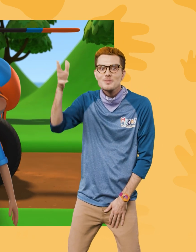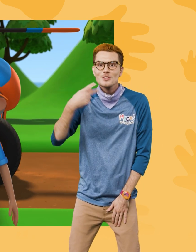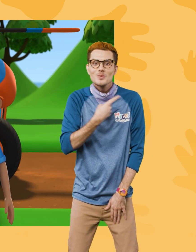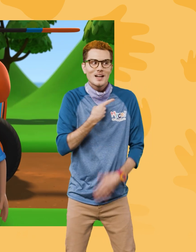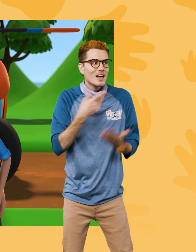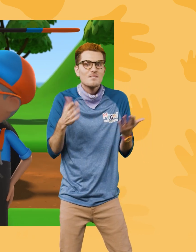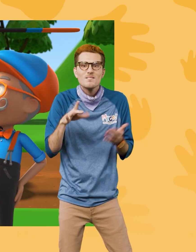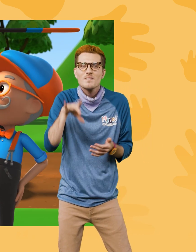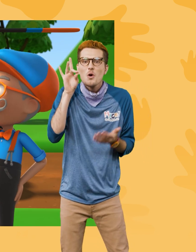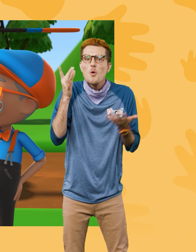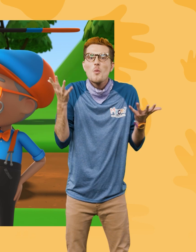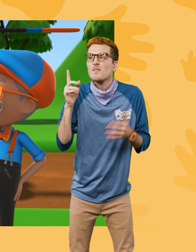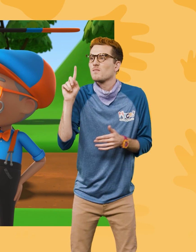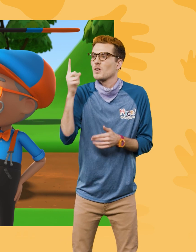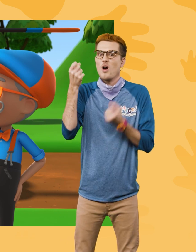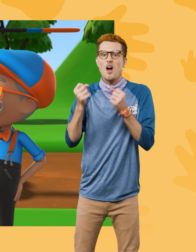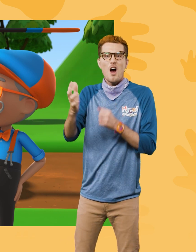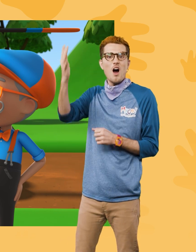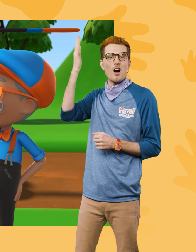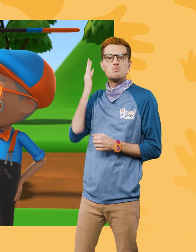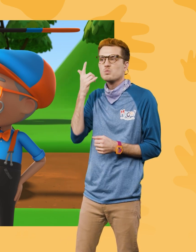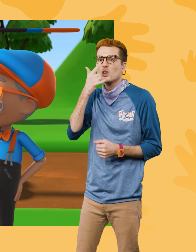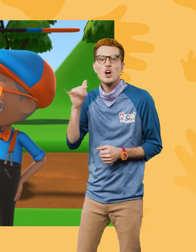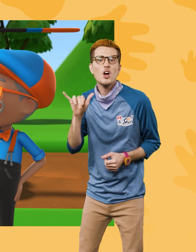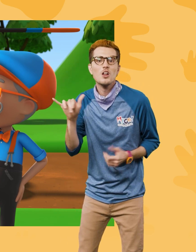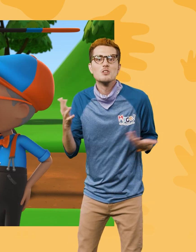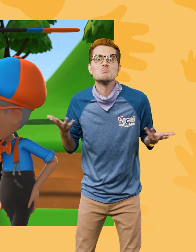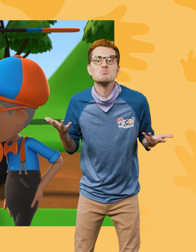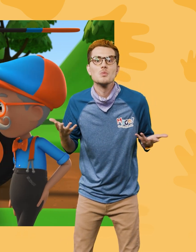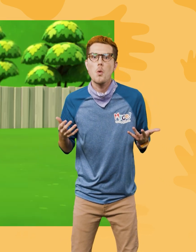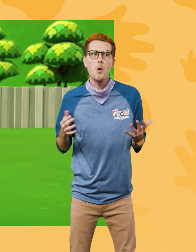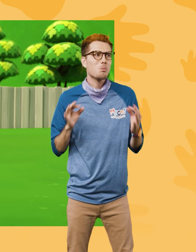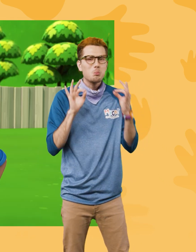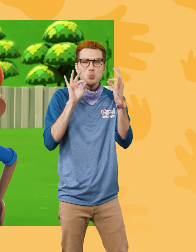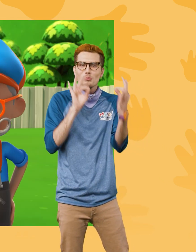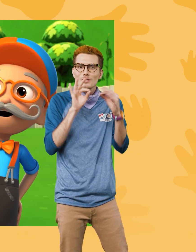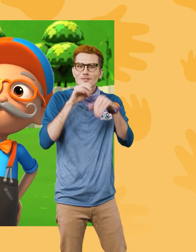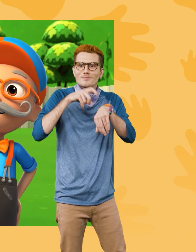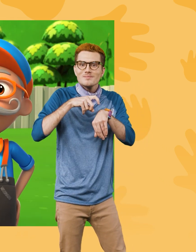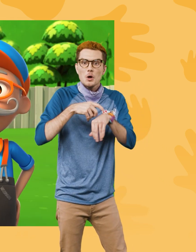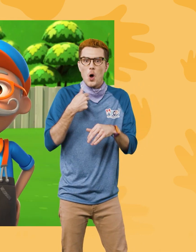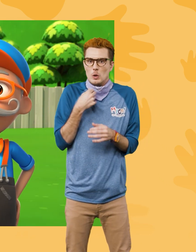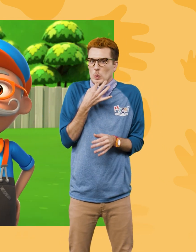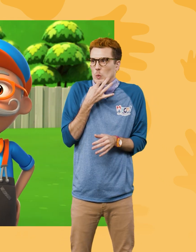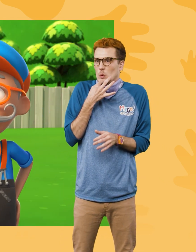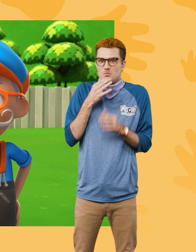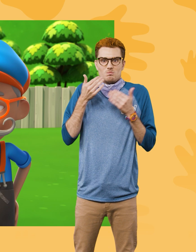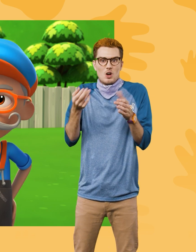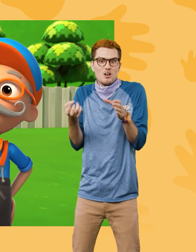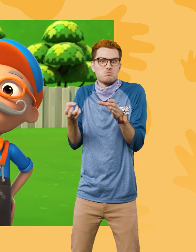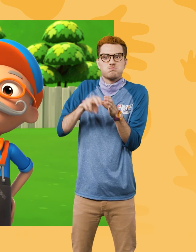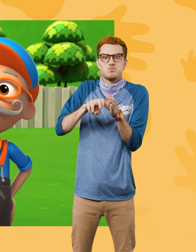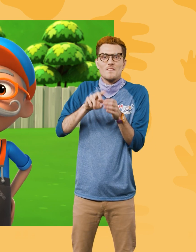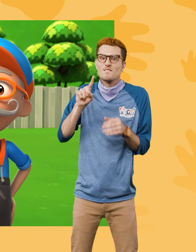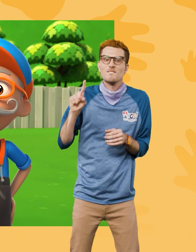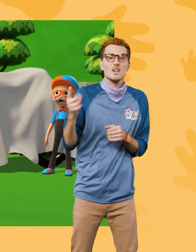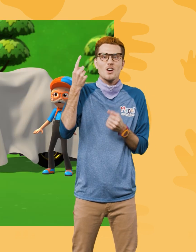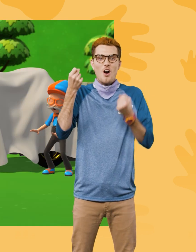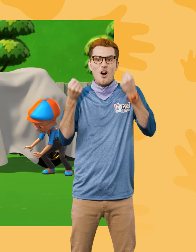Grandpa, we're here to find out what the first cars were like! Good timing! I'm about to take my first-ever automobile